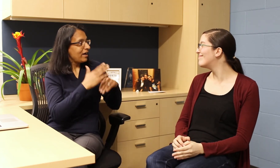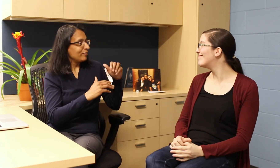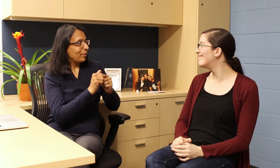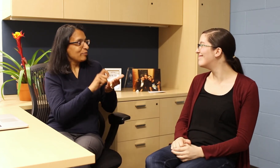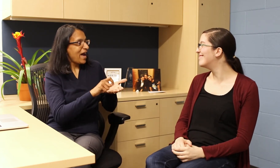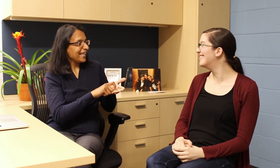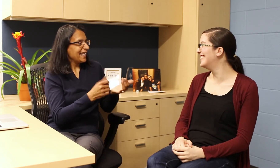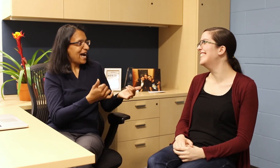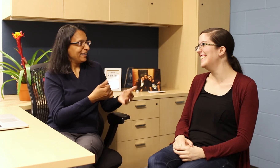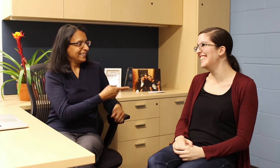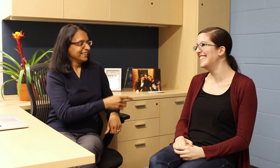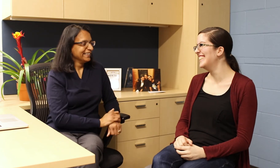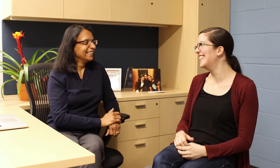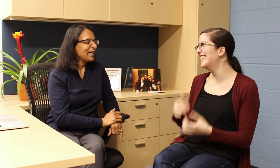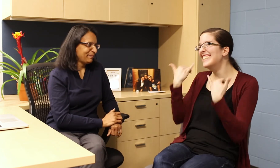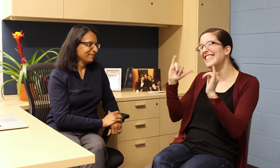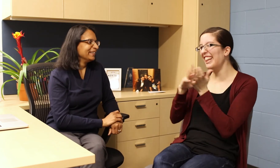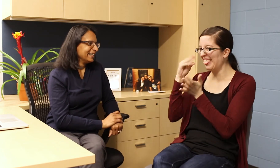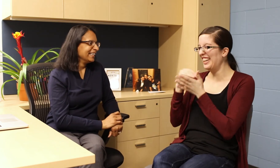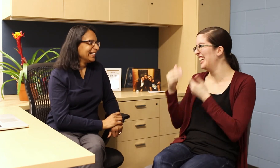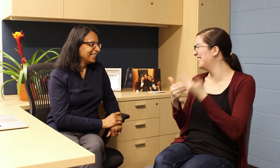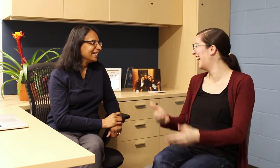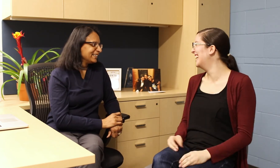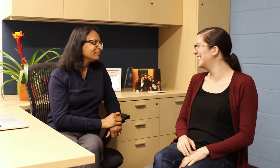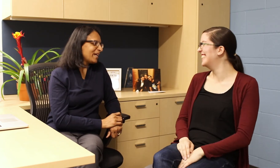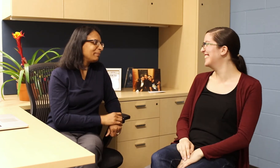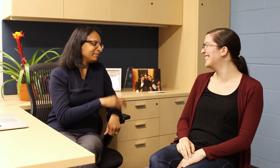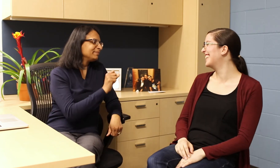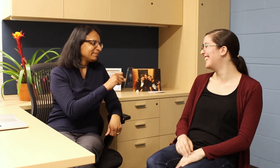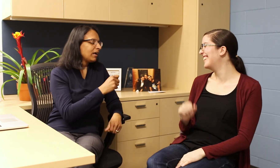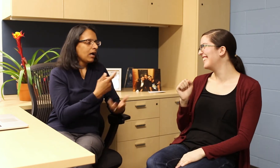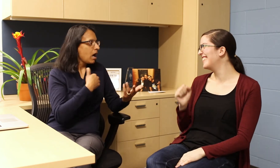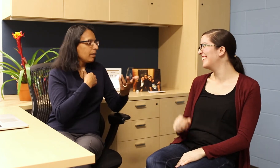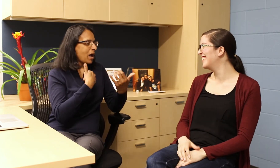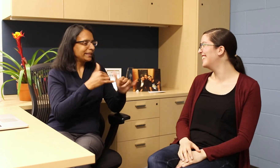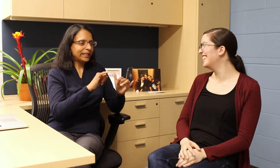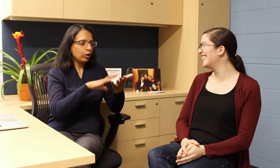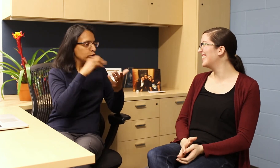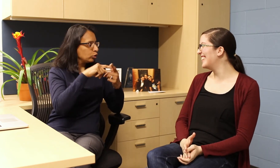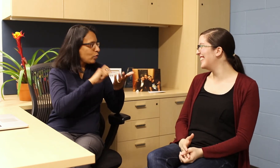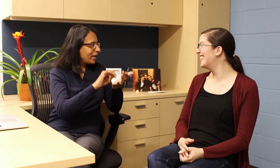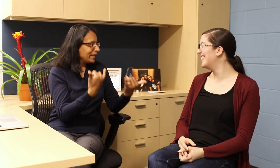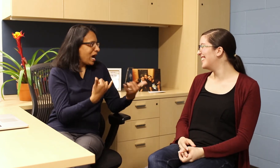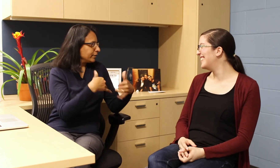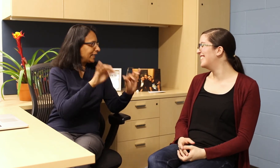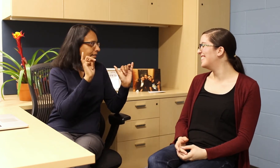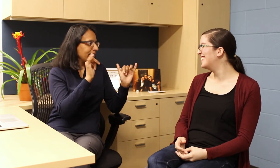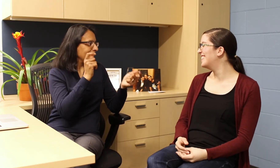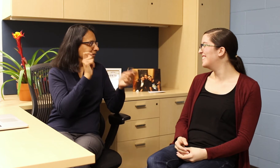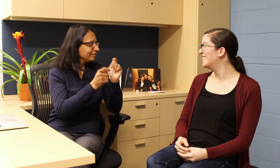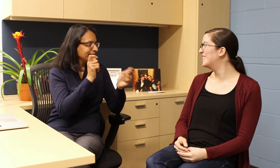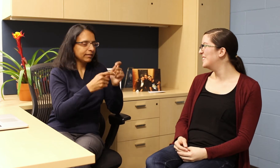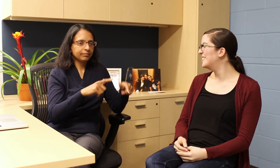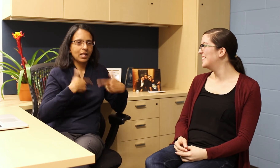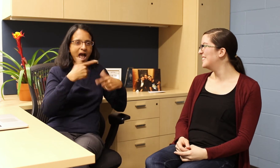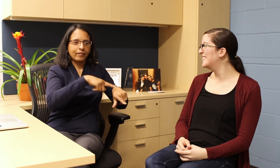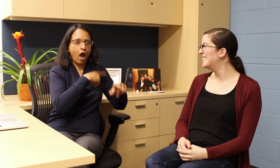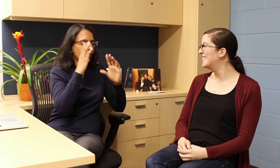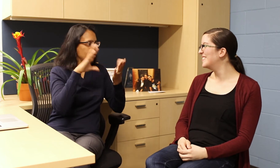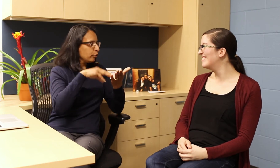feel comfortable with writing? Yes, it's still a learning process. Yes, I'm still learning to write, even now, and improving. It's a lifelong learning process